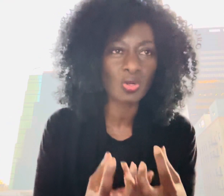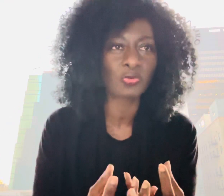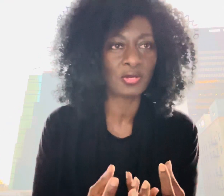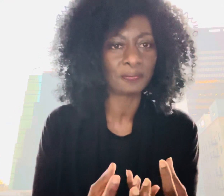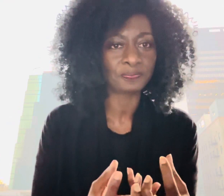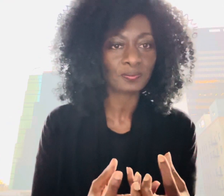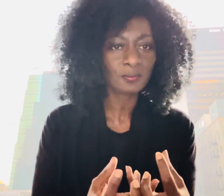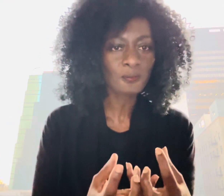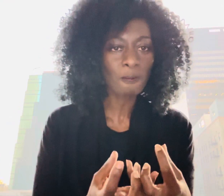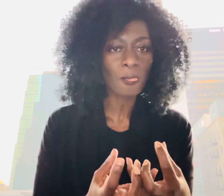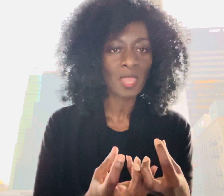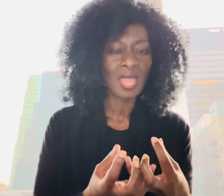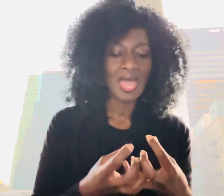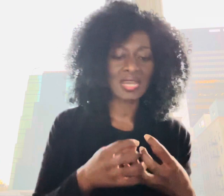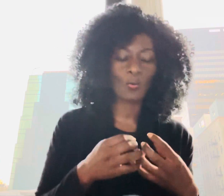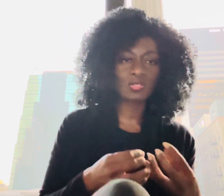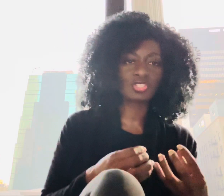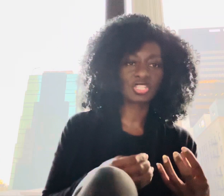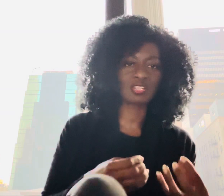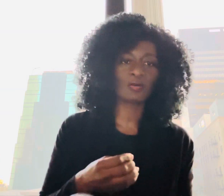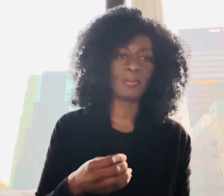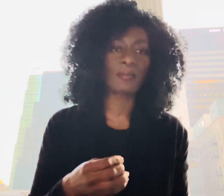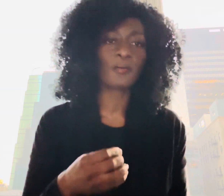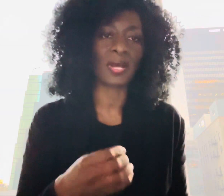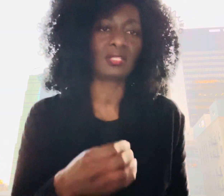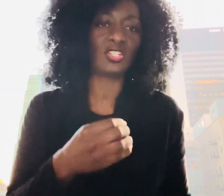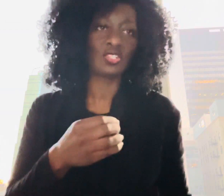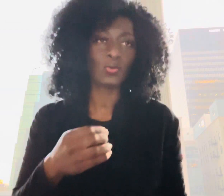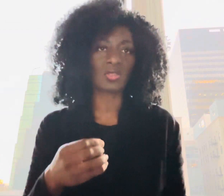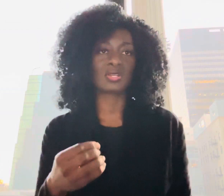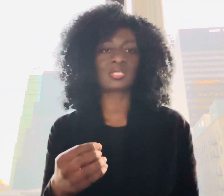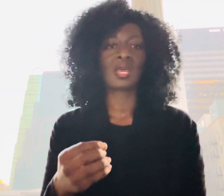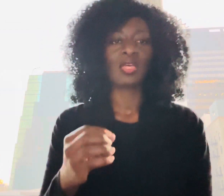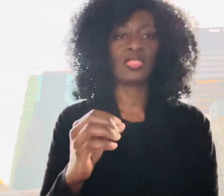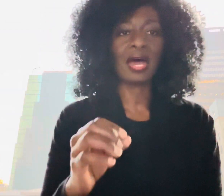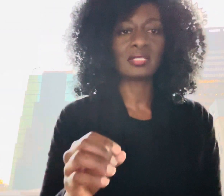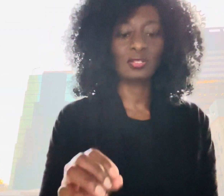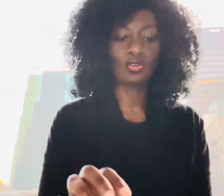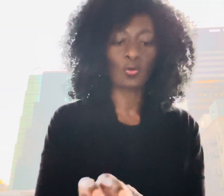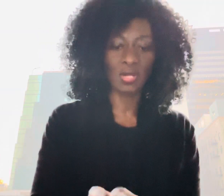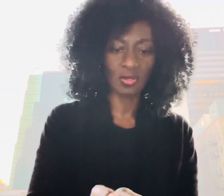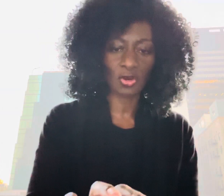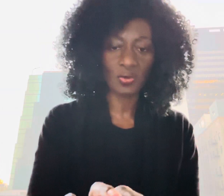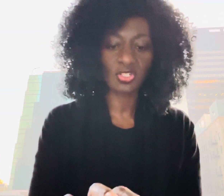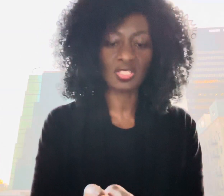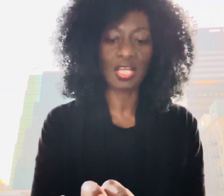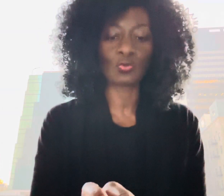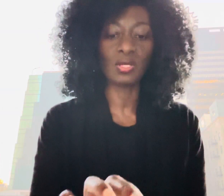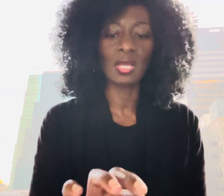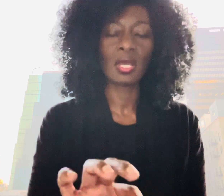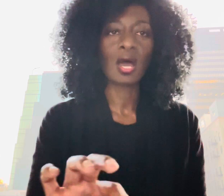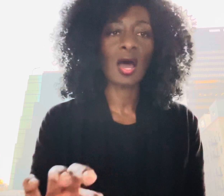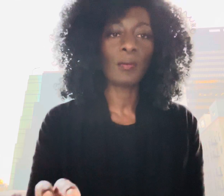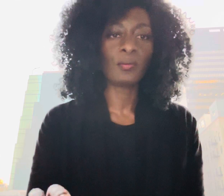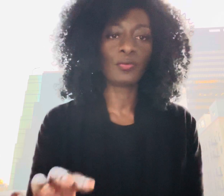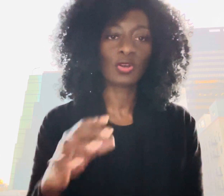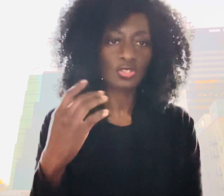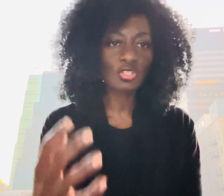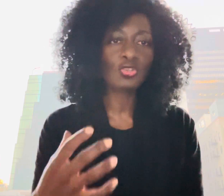realm and I want to share some Bible passages with us that you know would encourage us as we continue